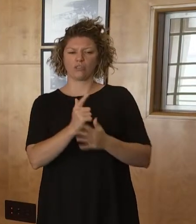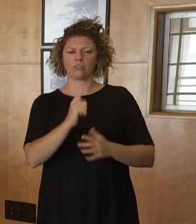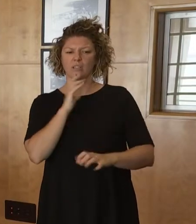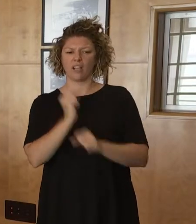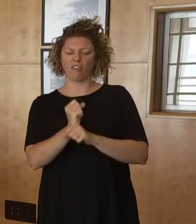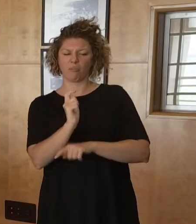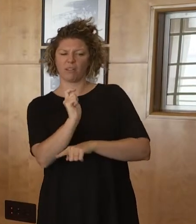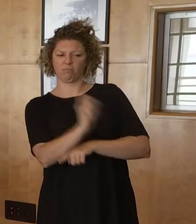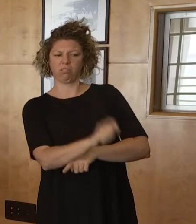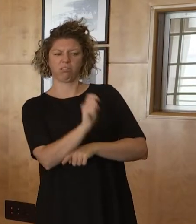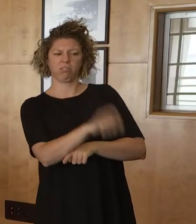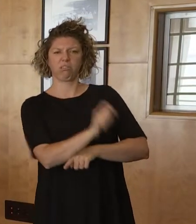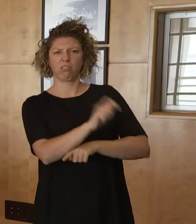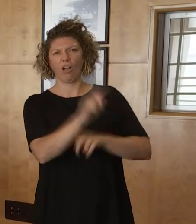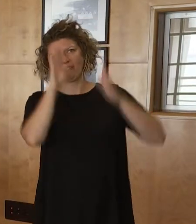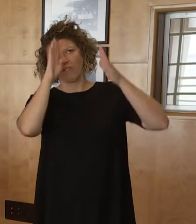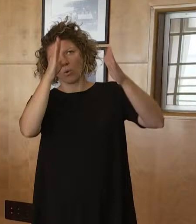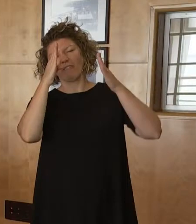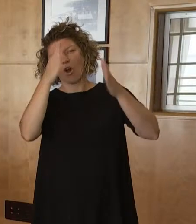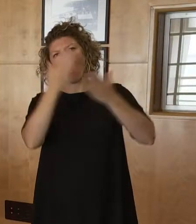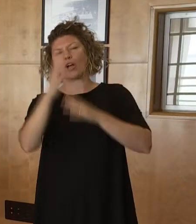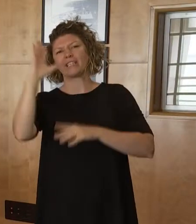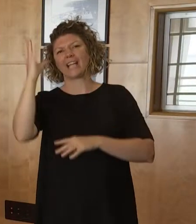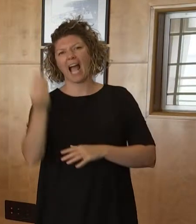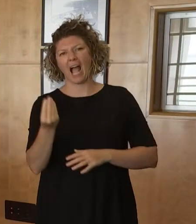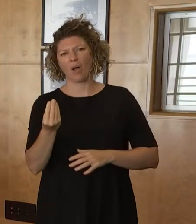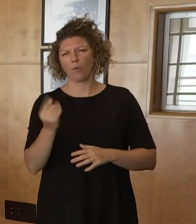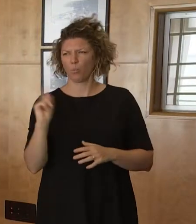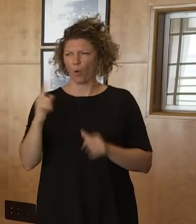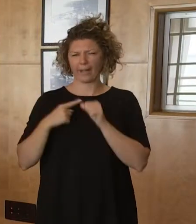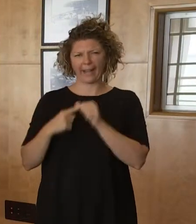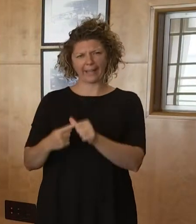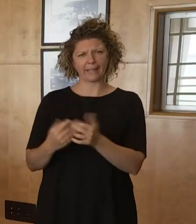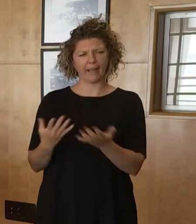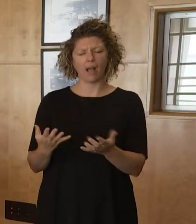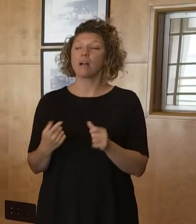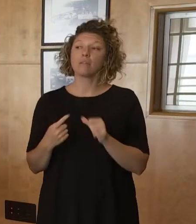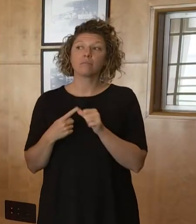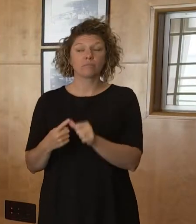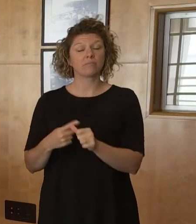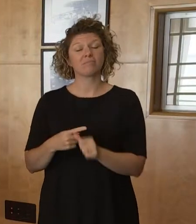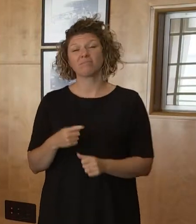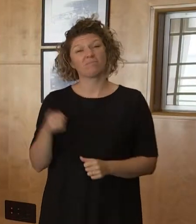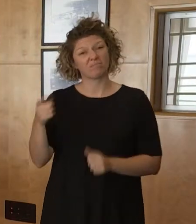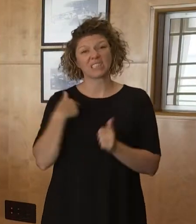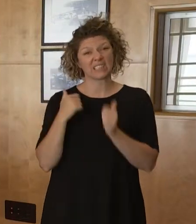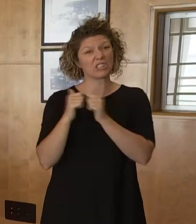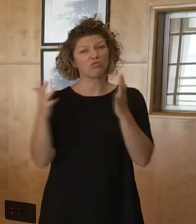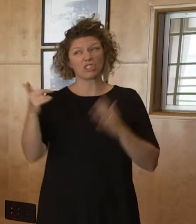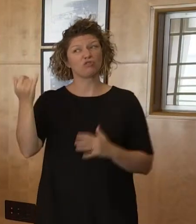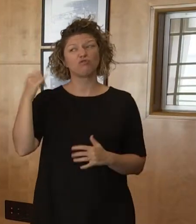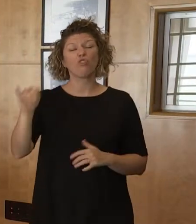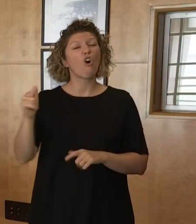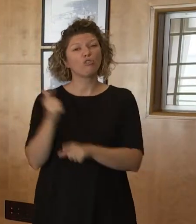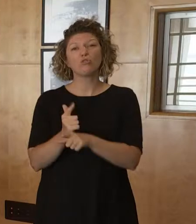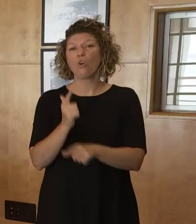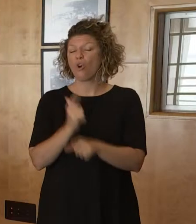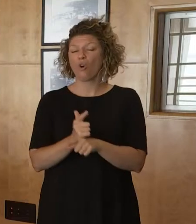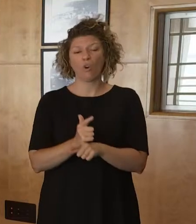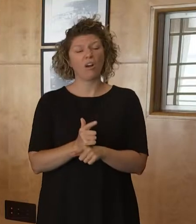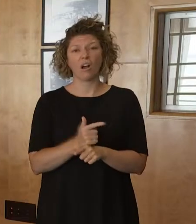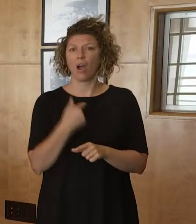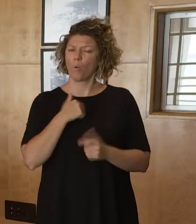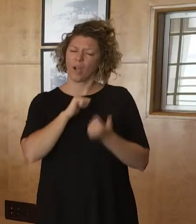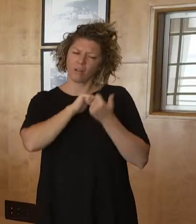I completely disagree with those comments. We have worked hard right across the Northern Territory, not only with the Aboriginal medical organisations, but with other community